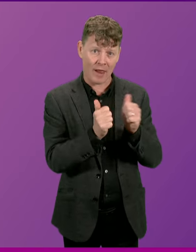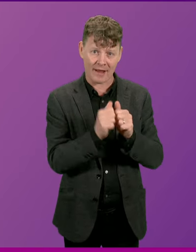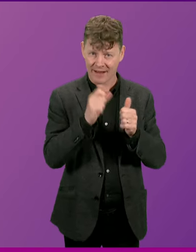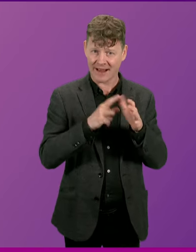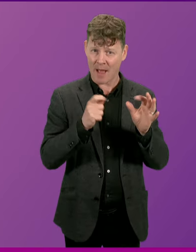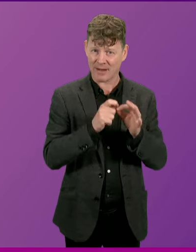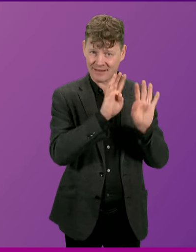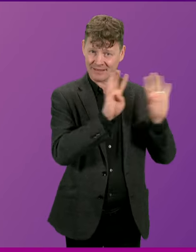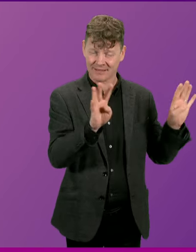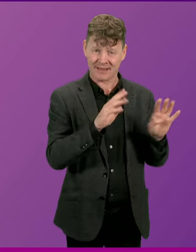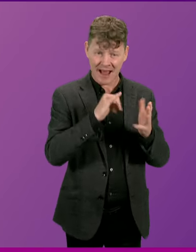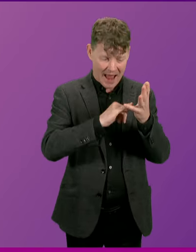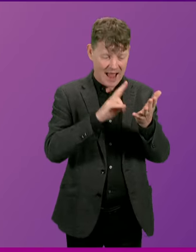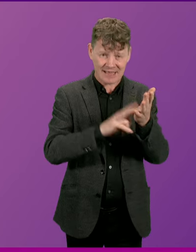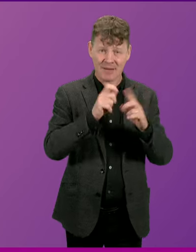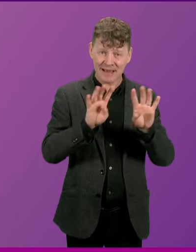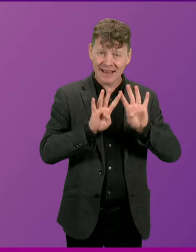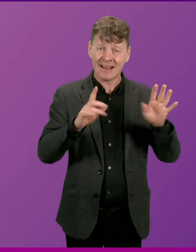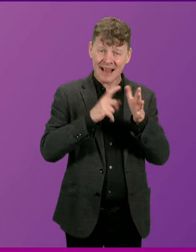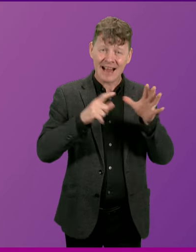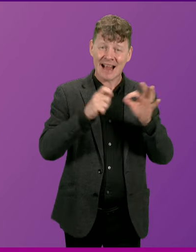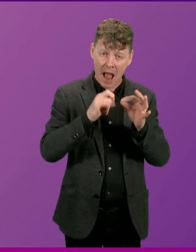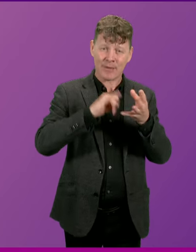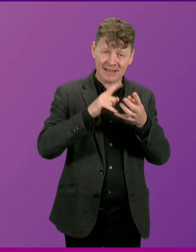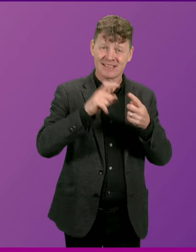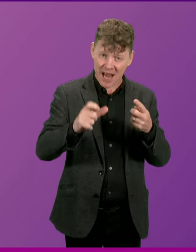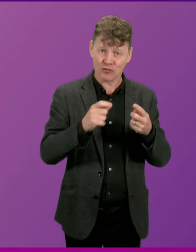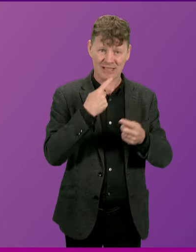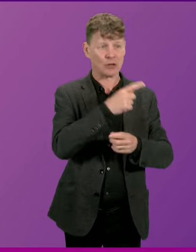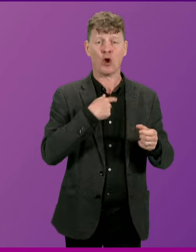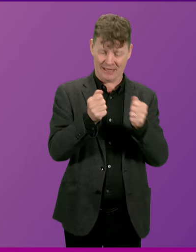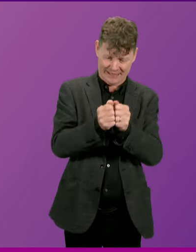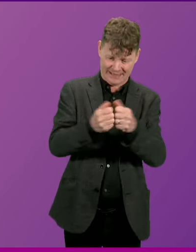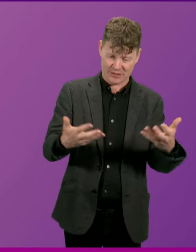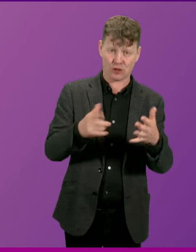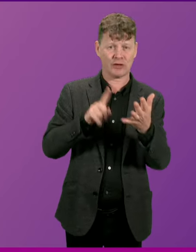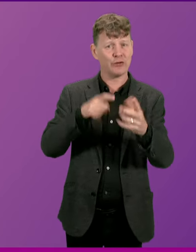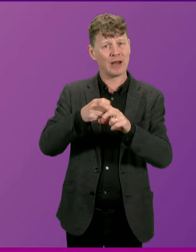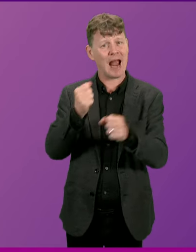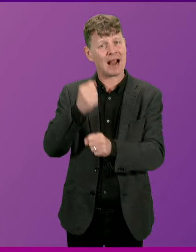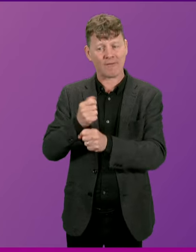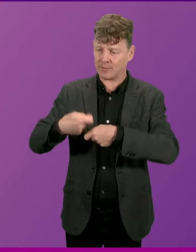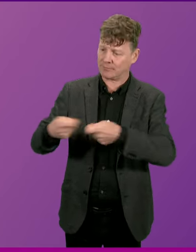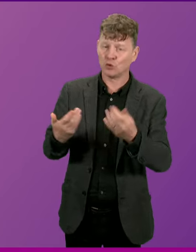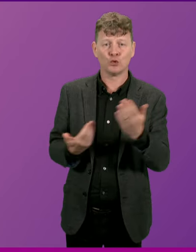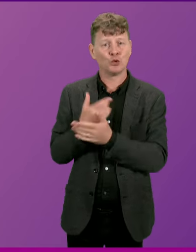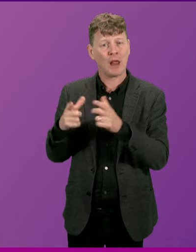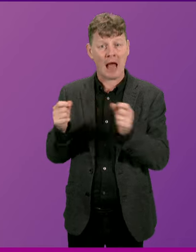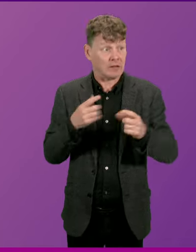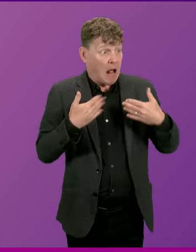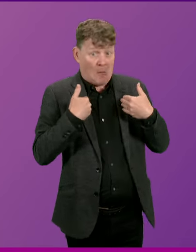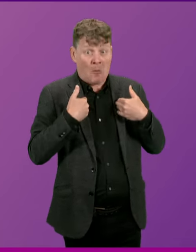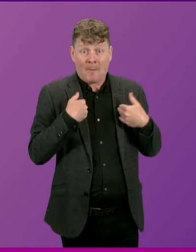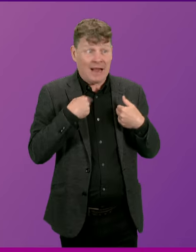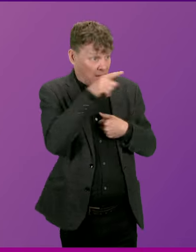SNP Cabinet Secretary for Energy, says we do not agree with the UK Government issuing new oil and gas licences. That's not me saying that.